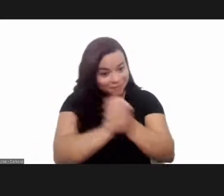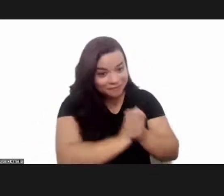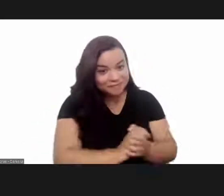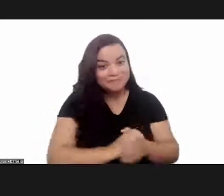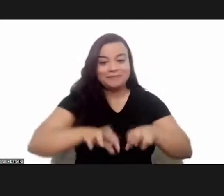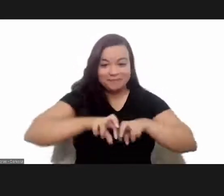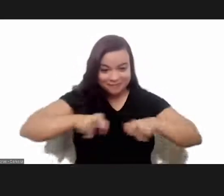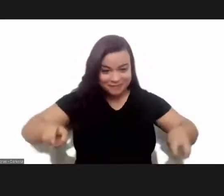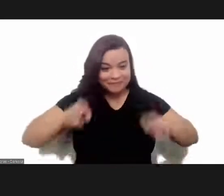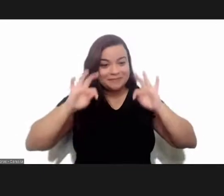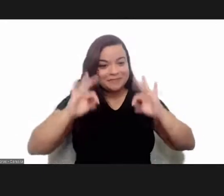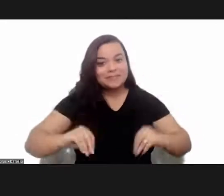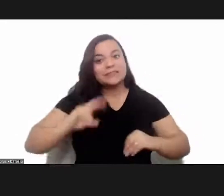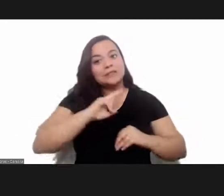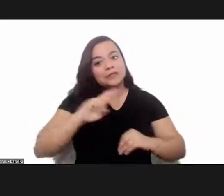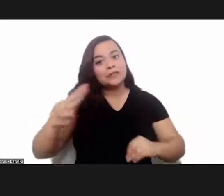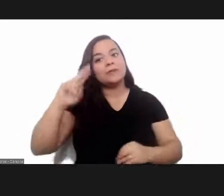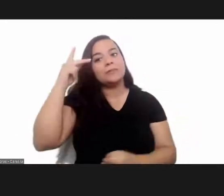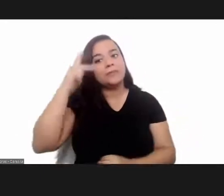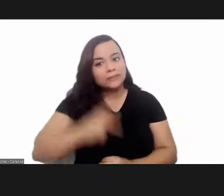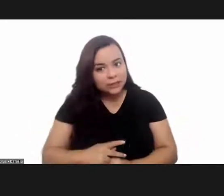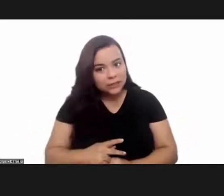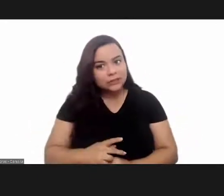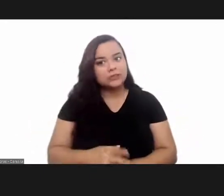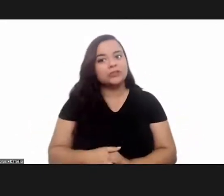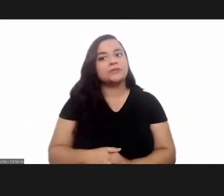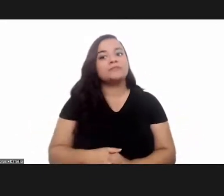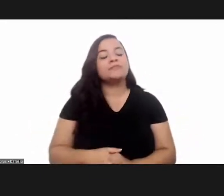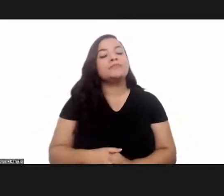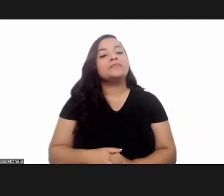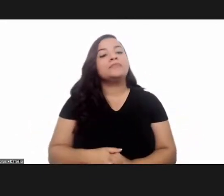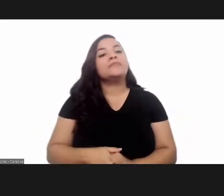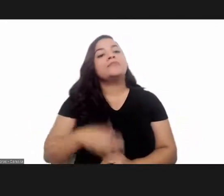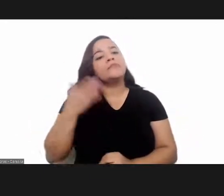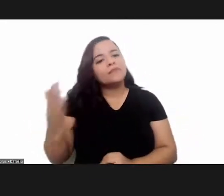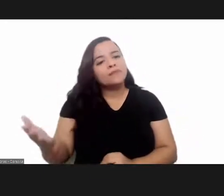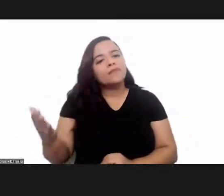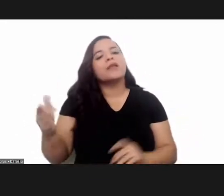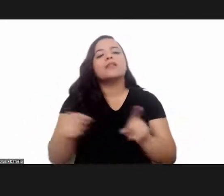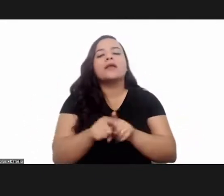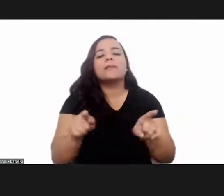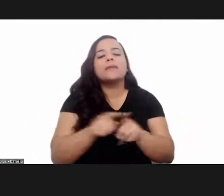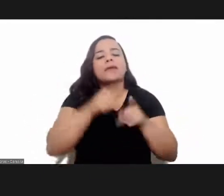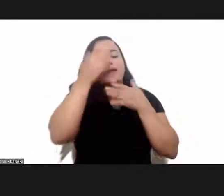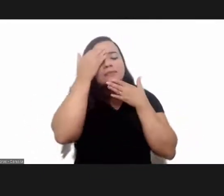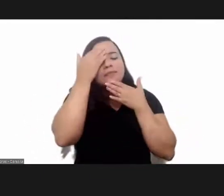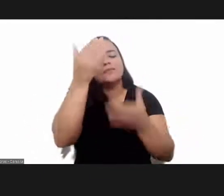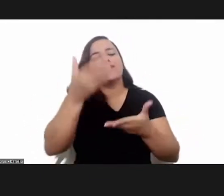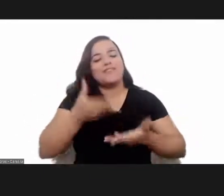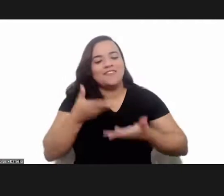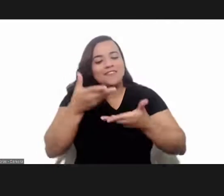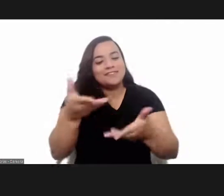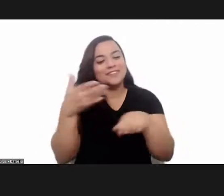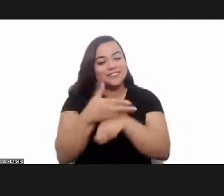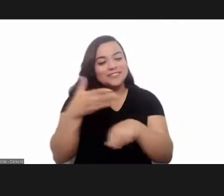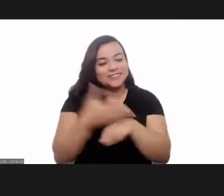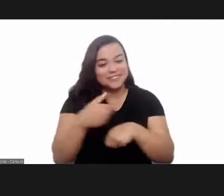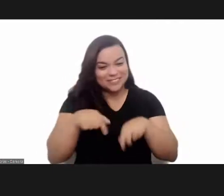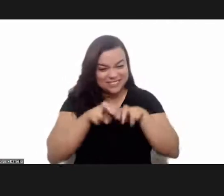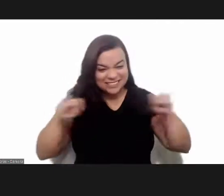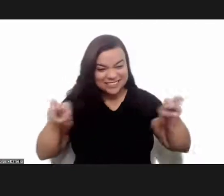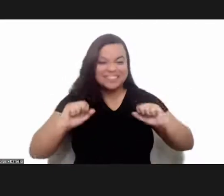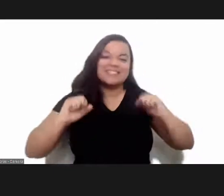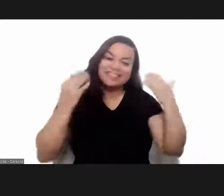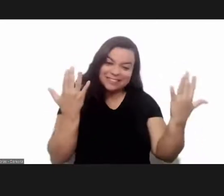opening panel on behalf of our chair, Luisa Trindar-Gilima and to greatly thank the invite to participate